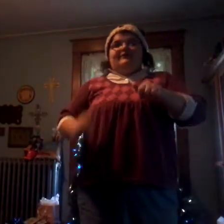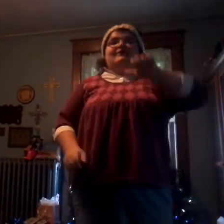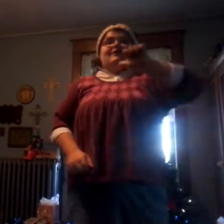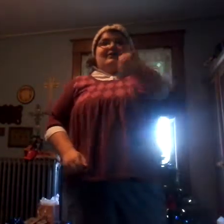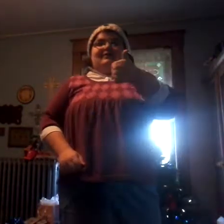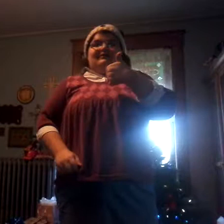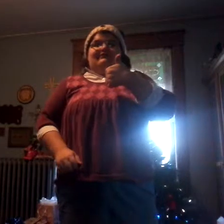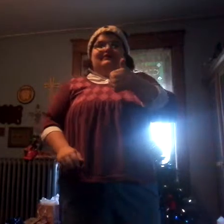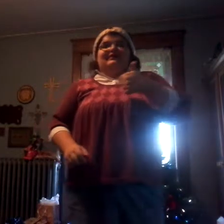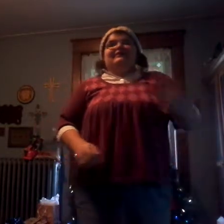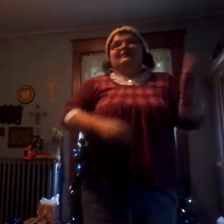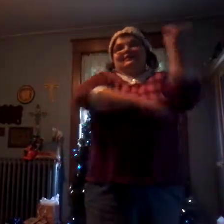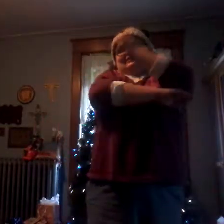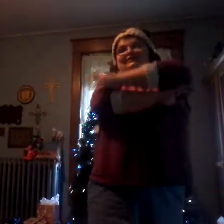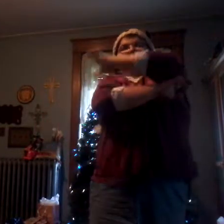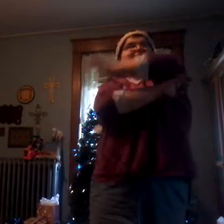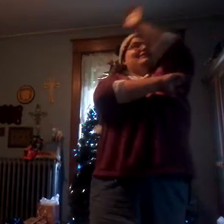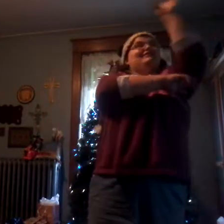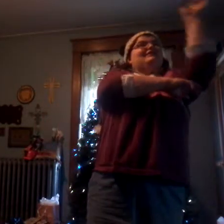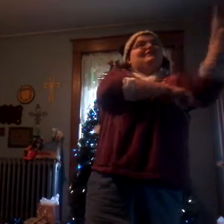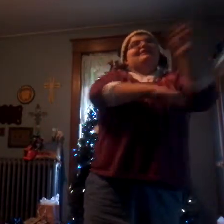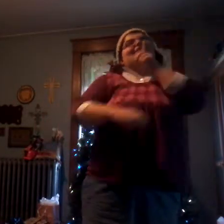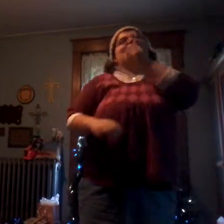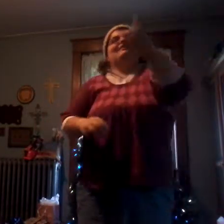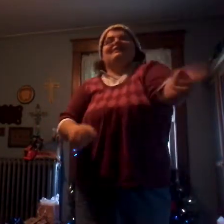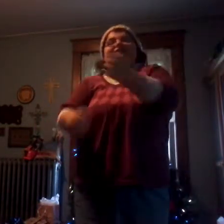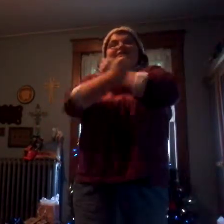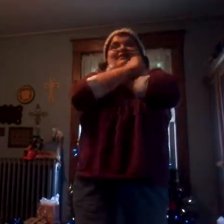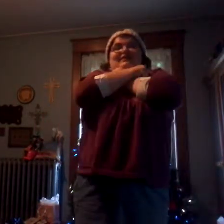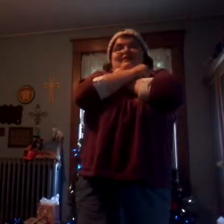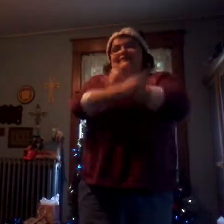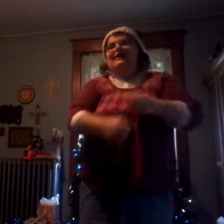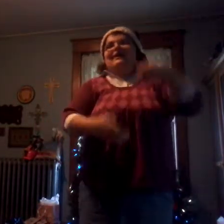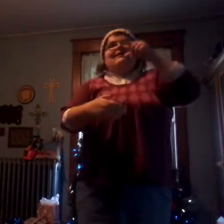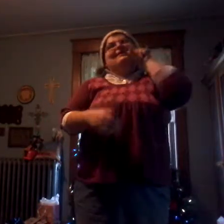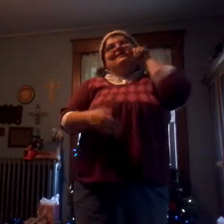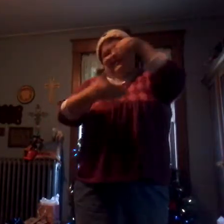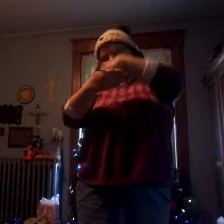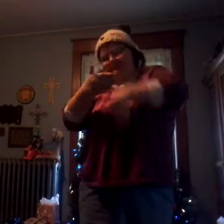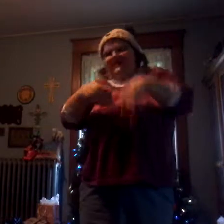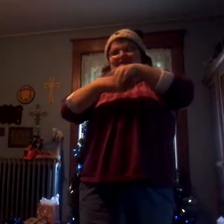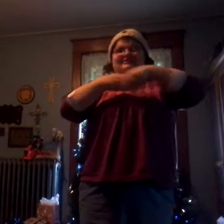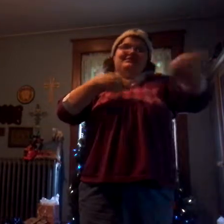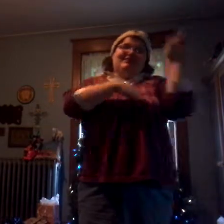On the first day of Christmas, my true love gave to me, a partridge in a pear tree.